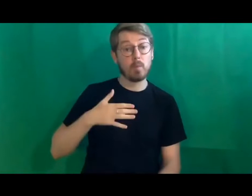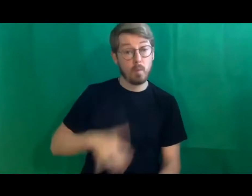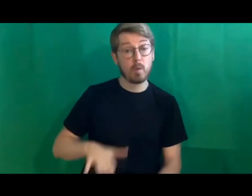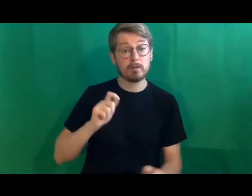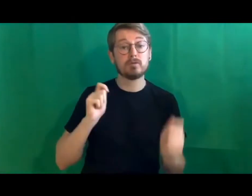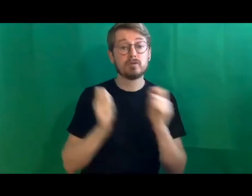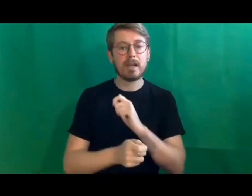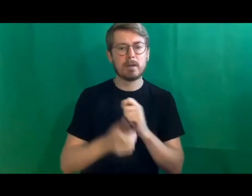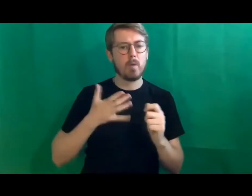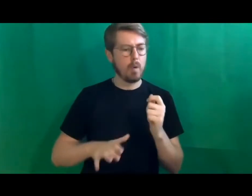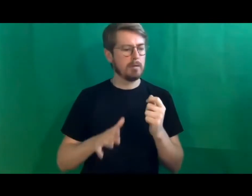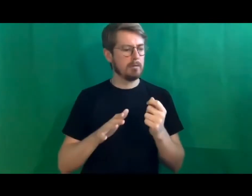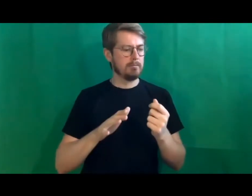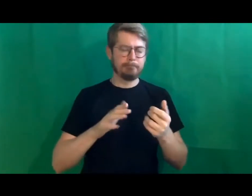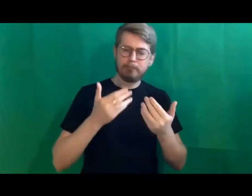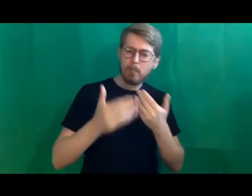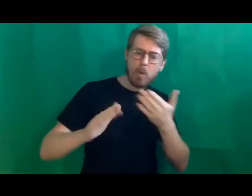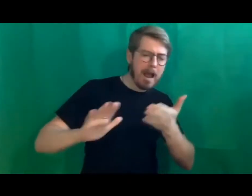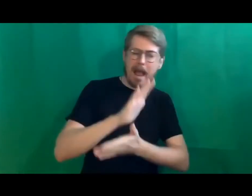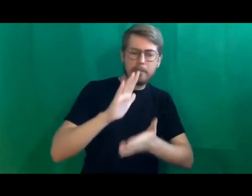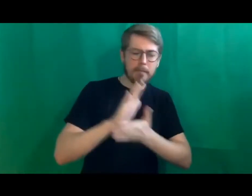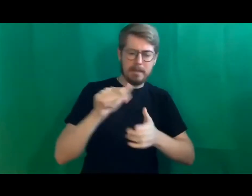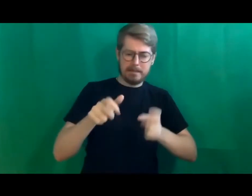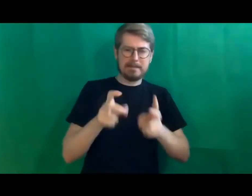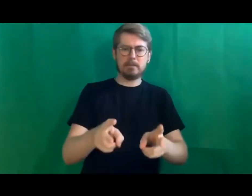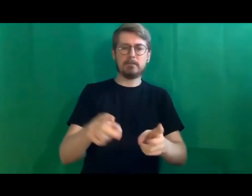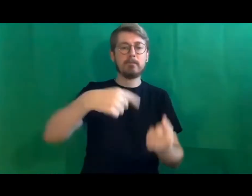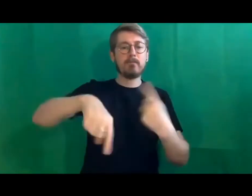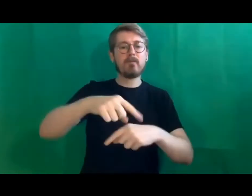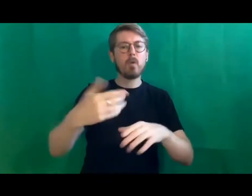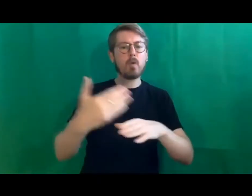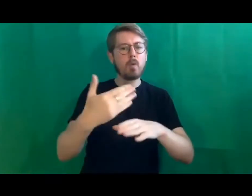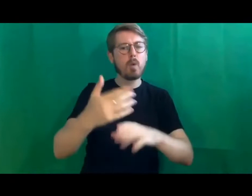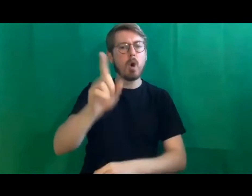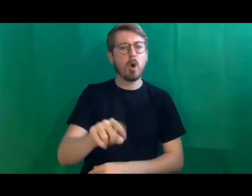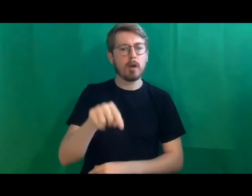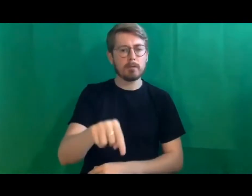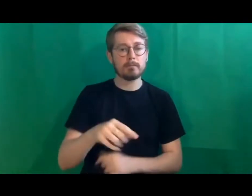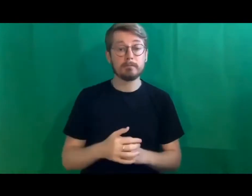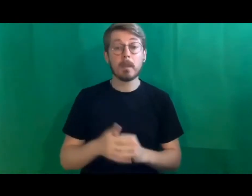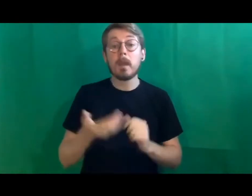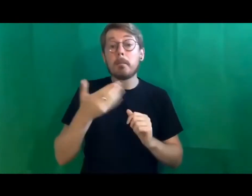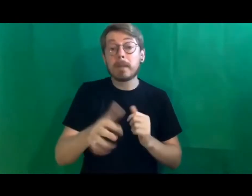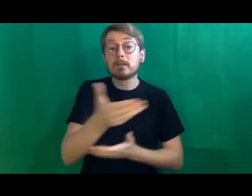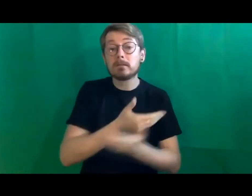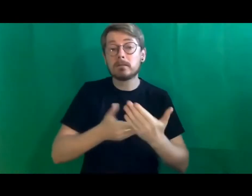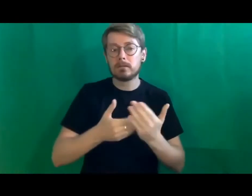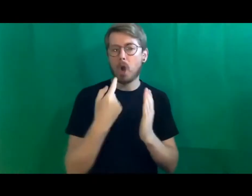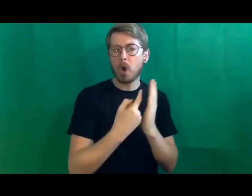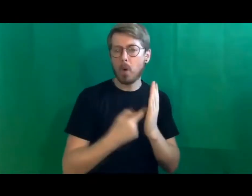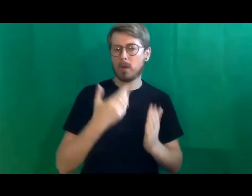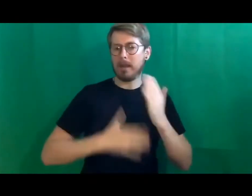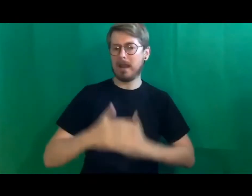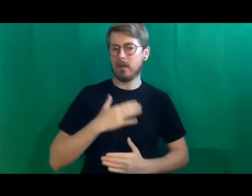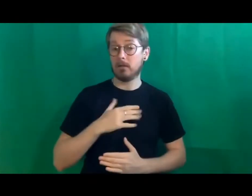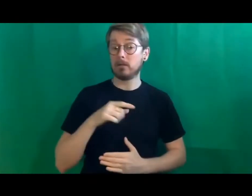much happier system for the workforce. There was also talk of a code of behaviour and a lot of you know really interesting